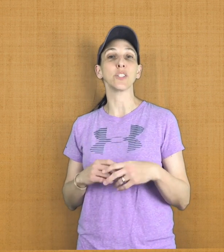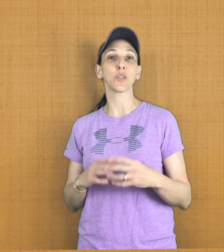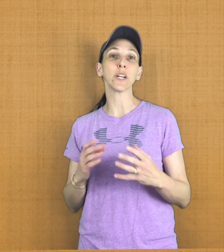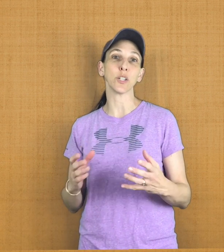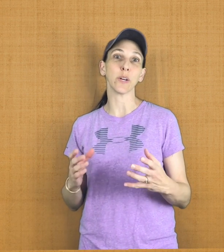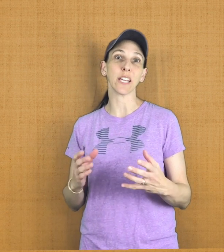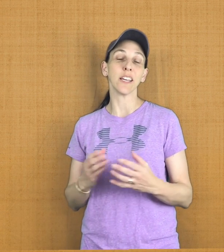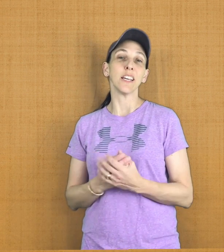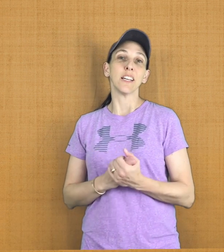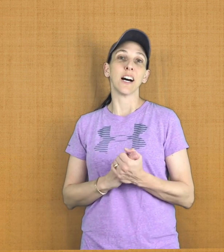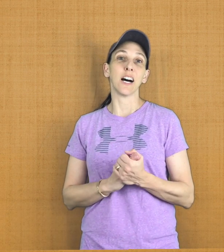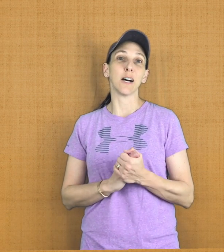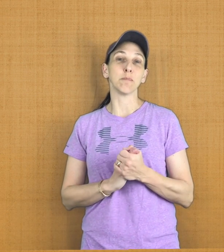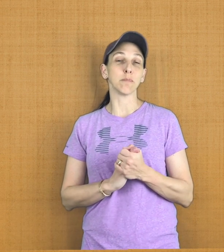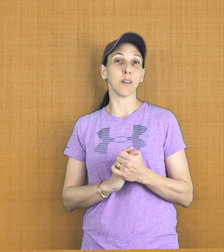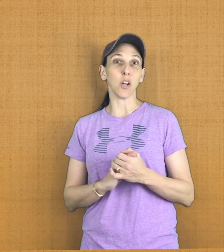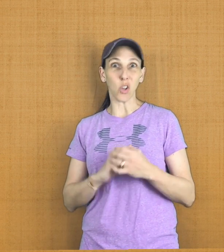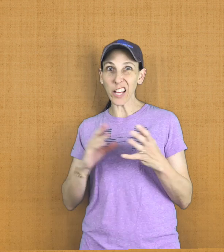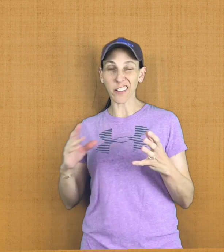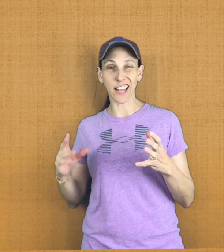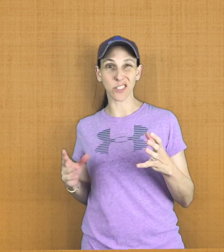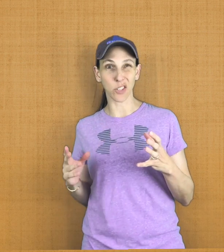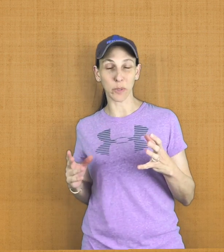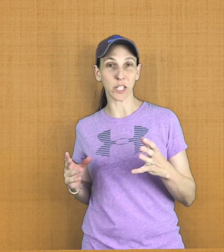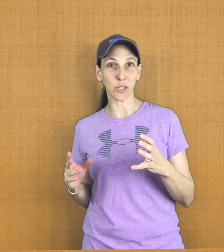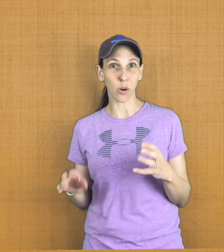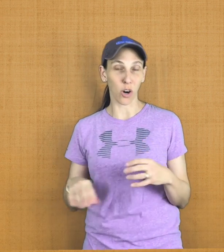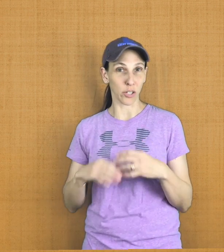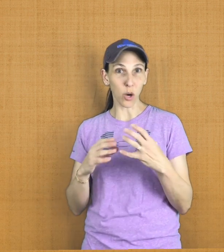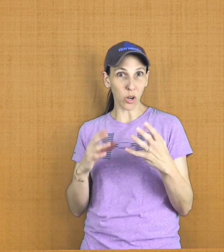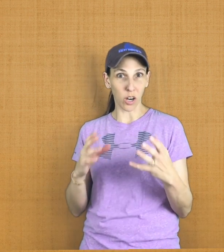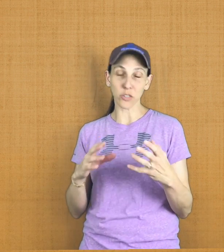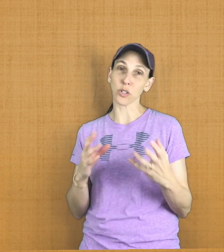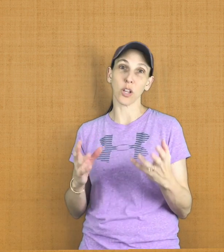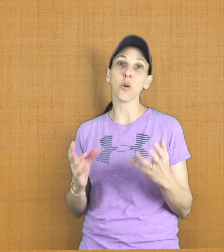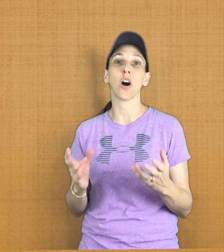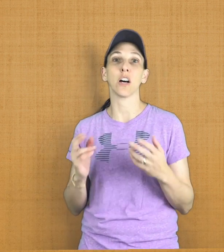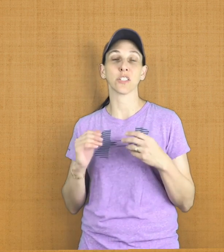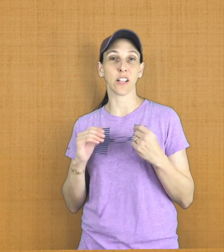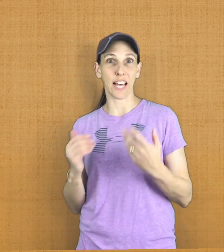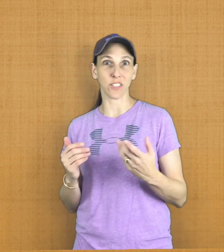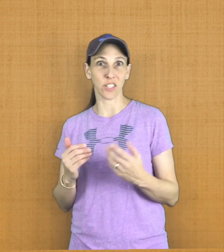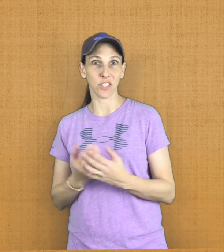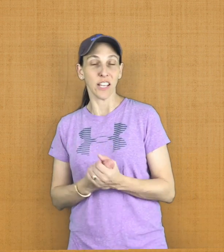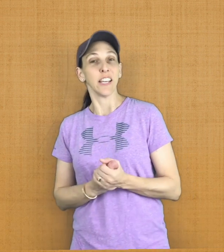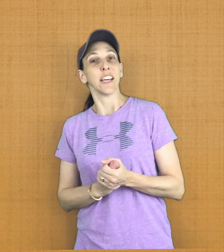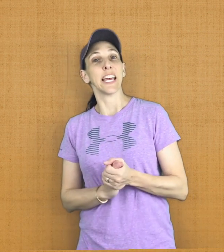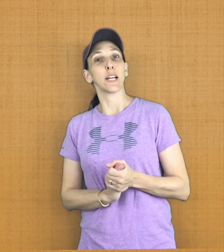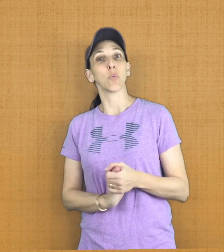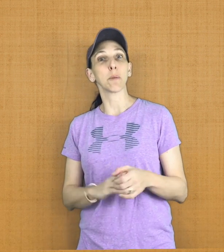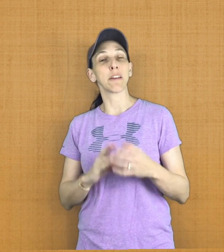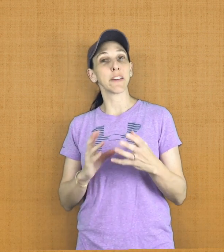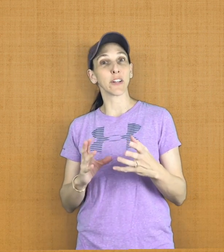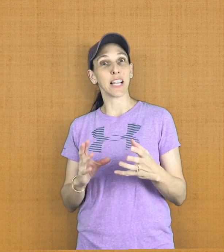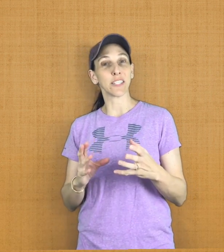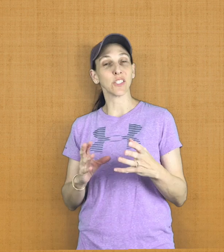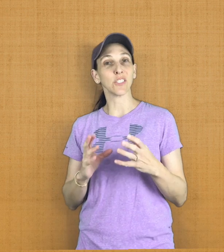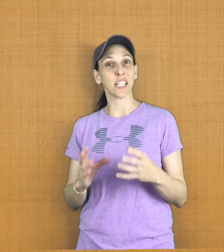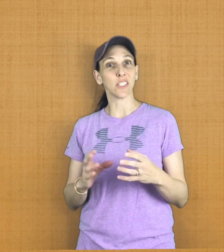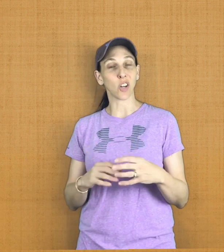enjoy doing. A lot of the classes that we do are no-cost or low-cost classes and one of my favorite classes is